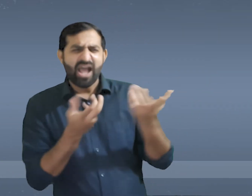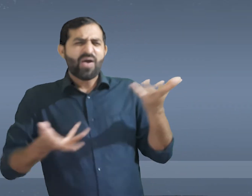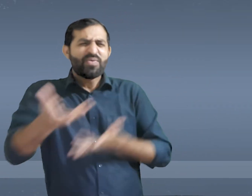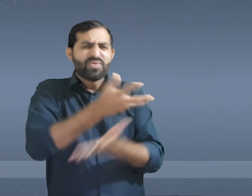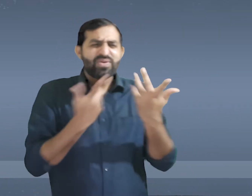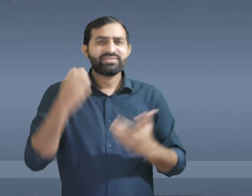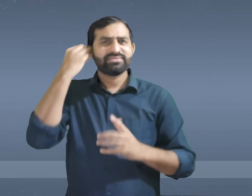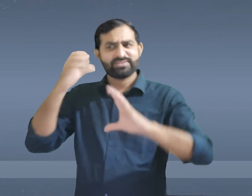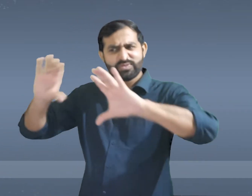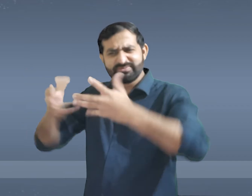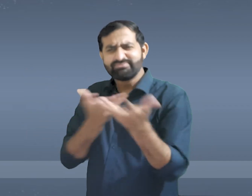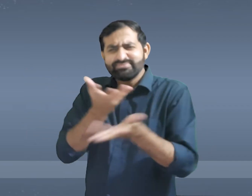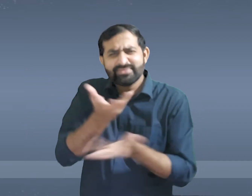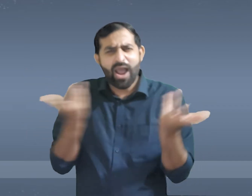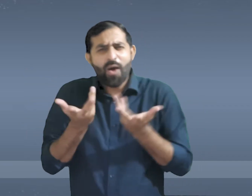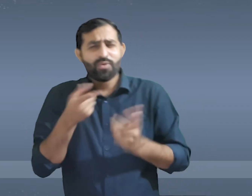oral versus manual education.